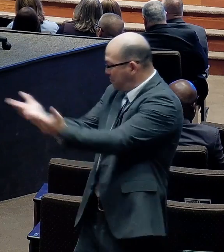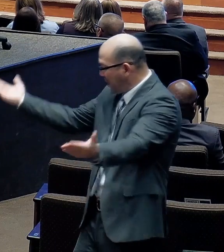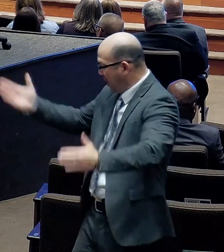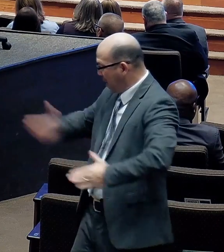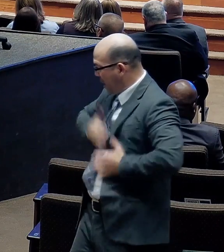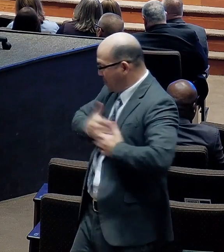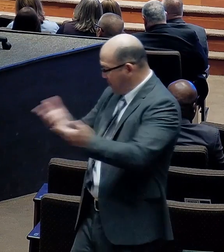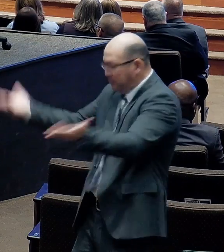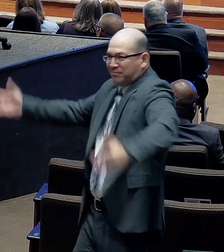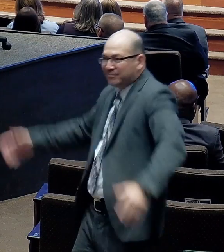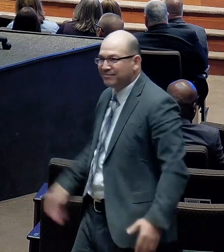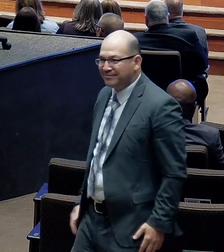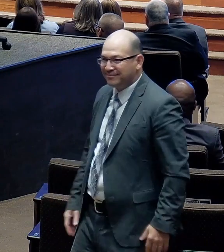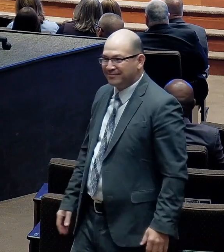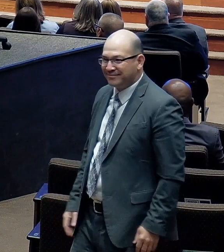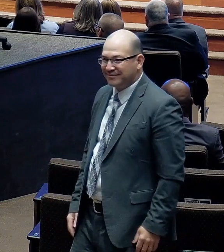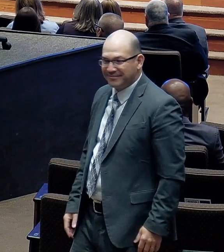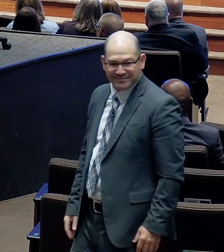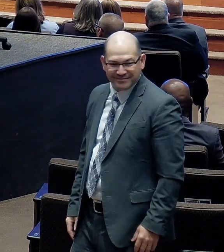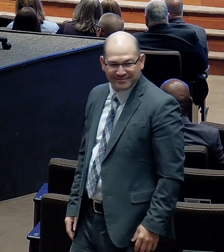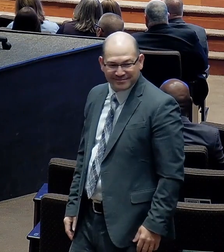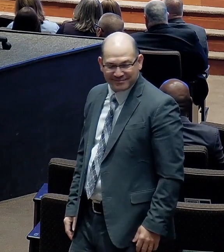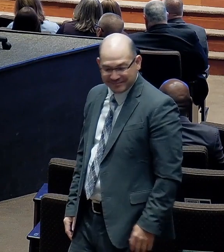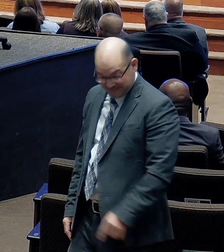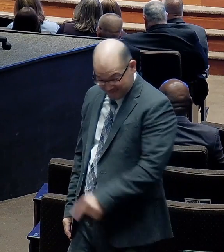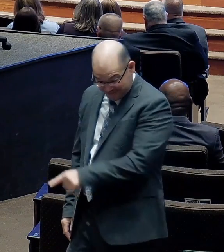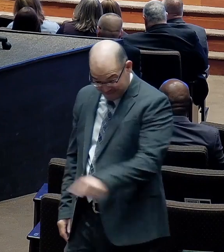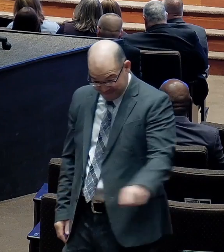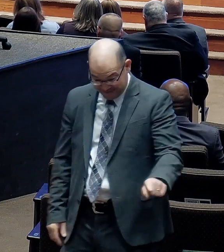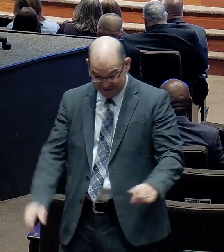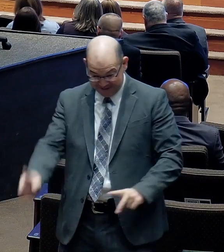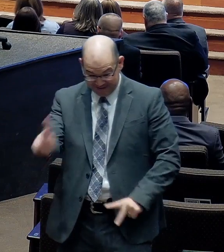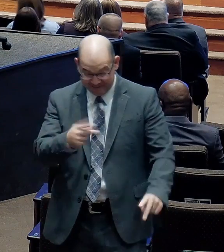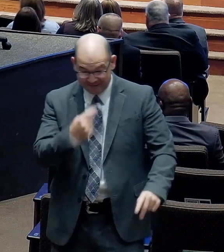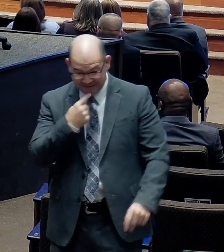They responded, Yes, the Lord hath done great things for us.